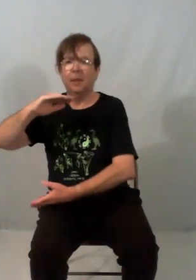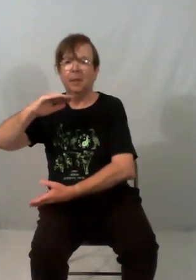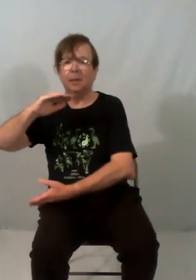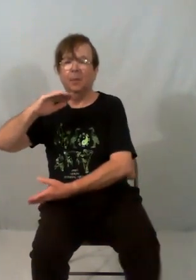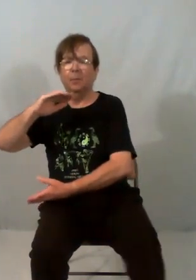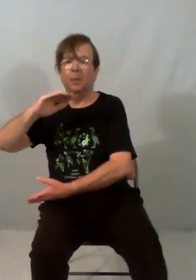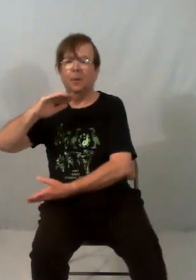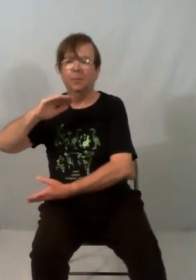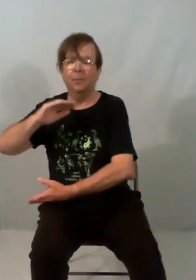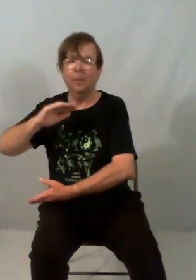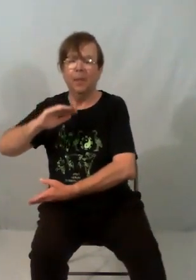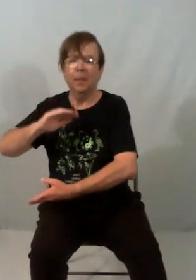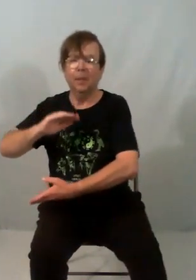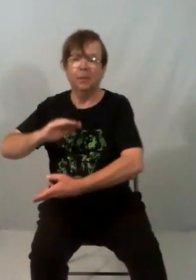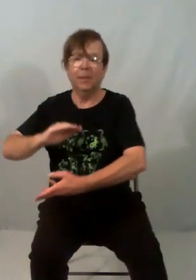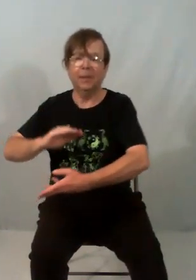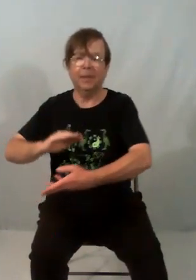One more with the step.